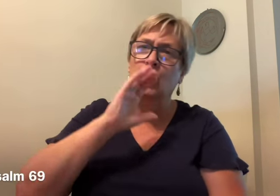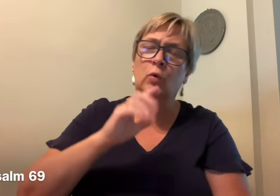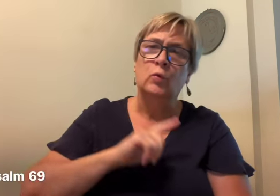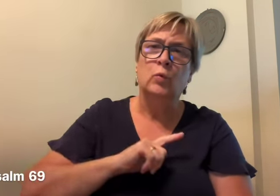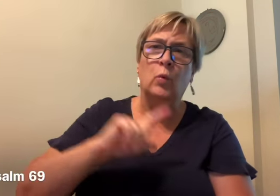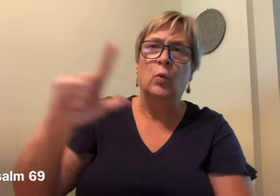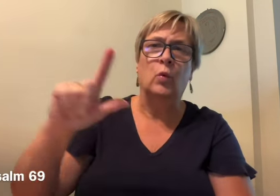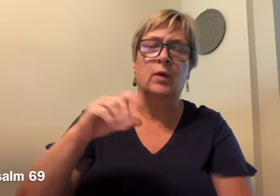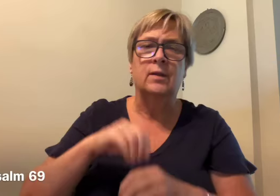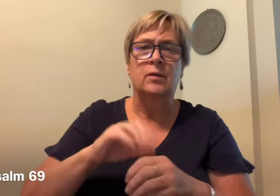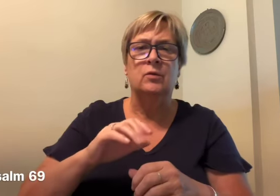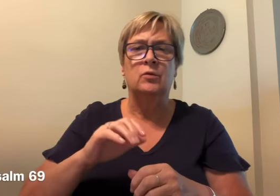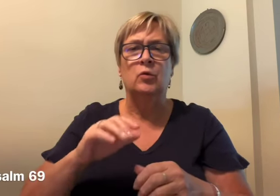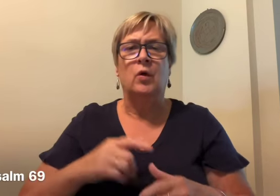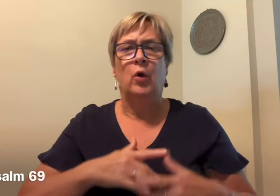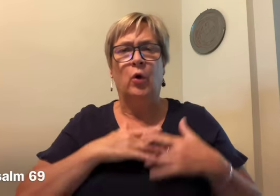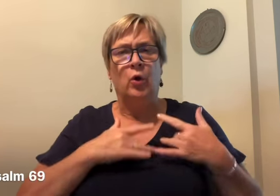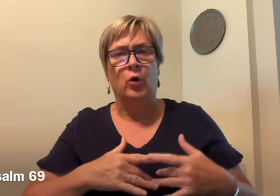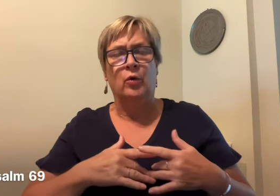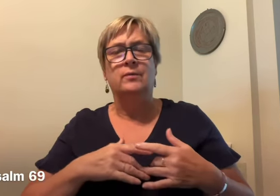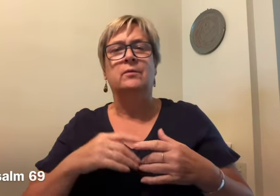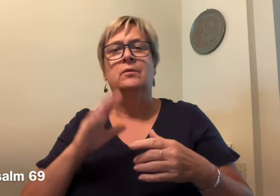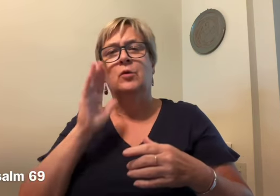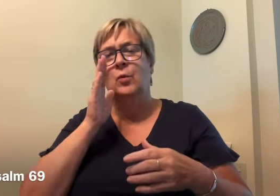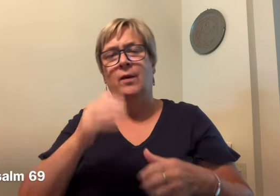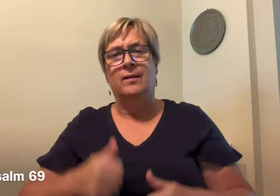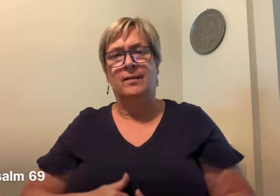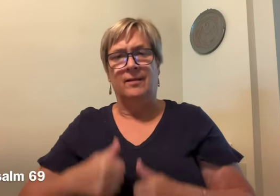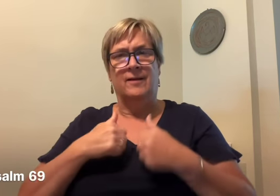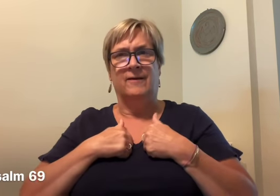Turn to the Lord in your need and you will live.